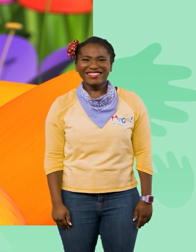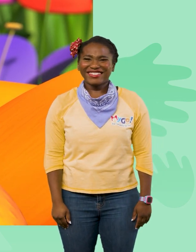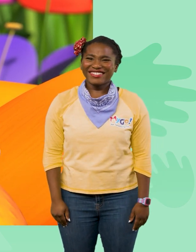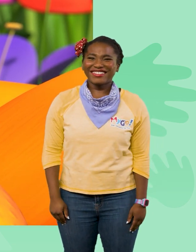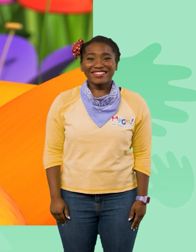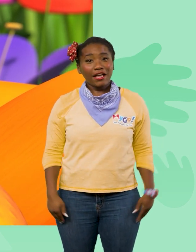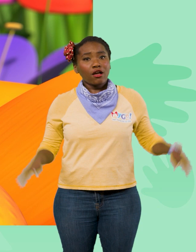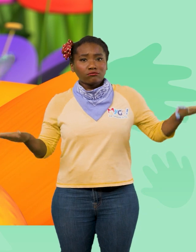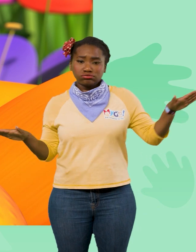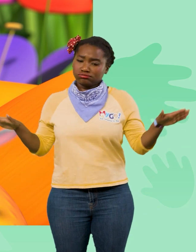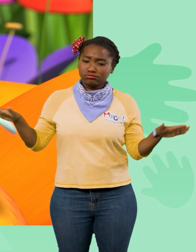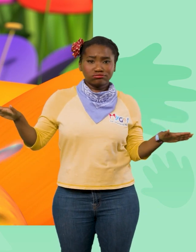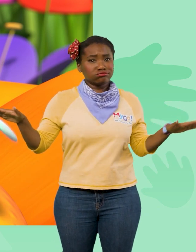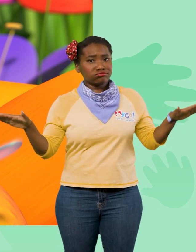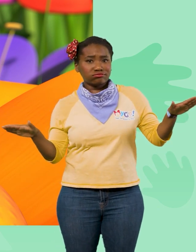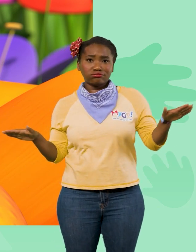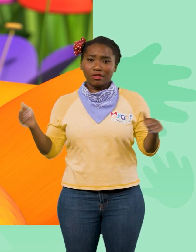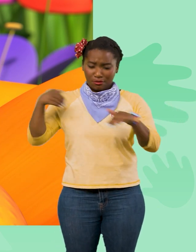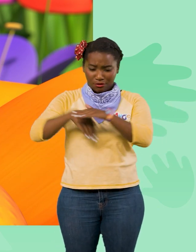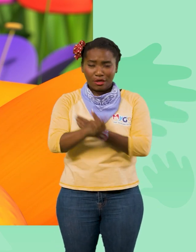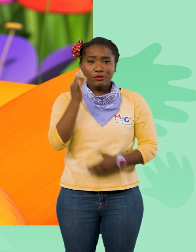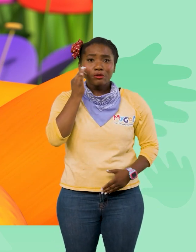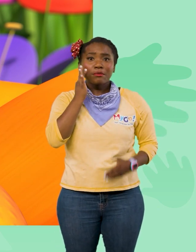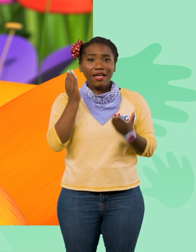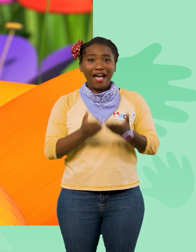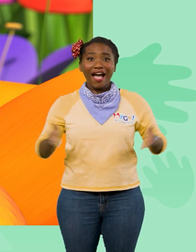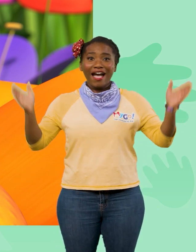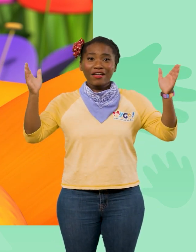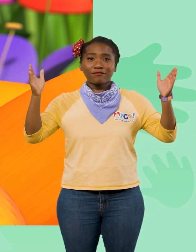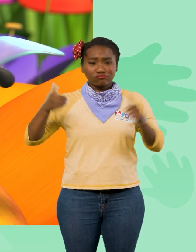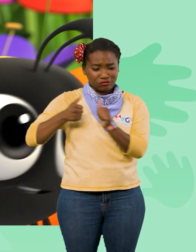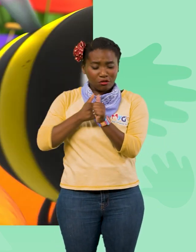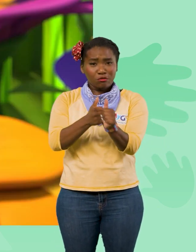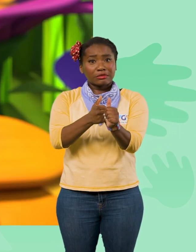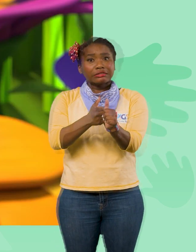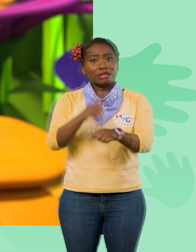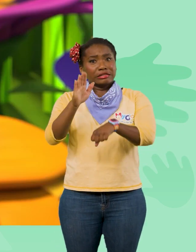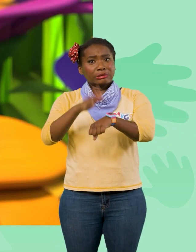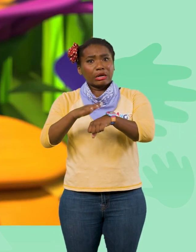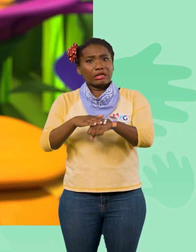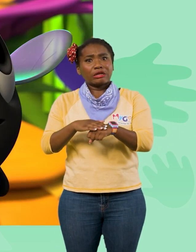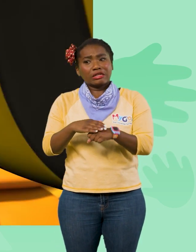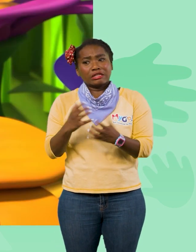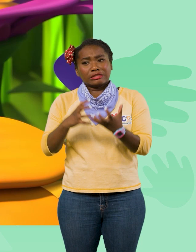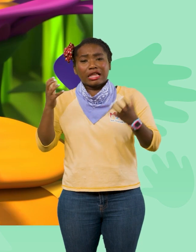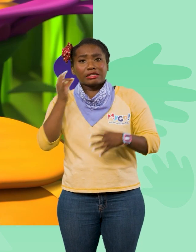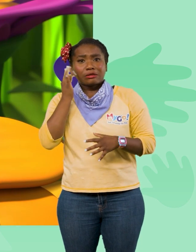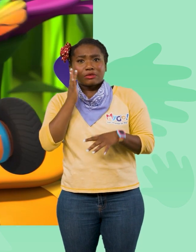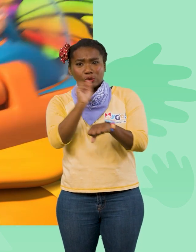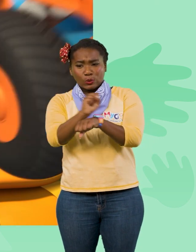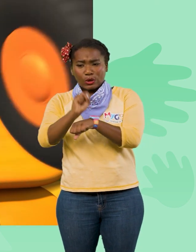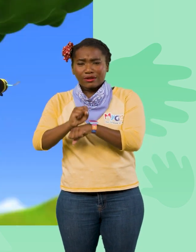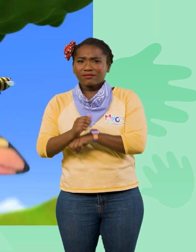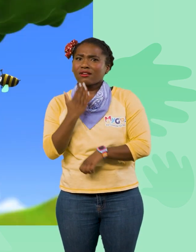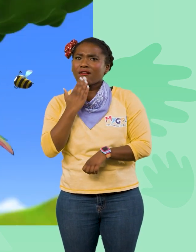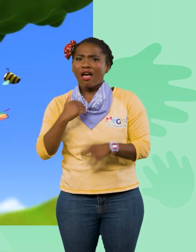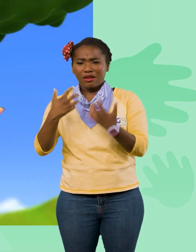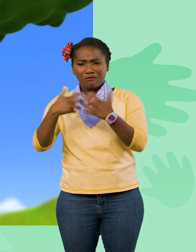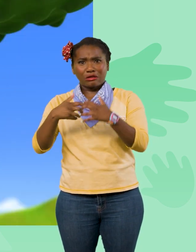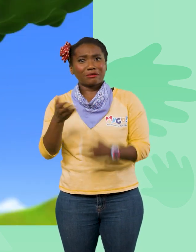Okay, time to buzz! Into the beehive! Follow me! Spoiler! Lots of bees working! It's like a honey factory in there!